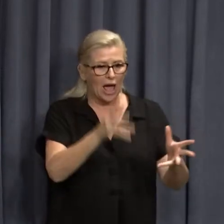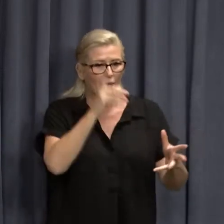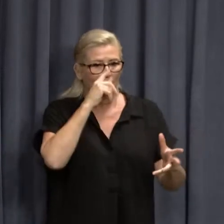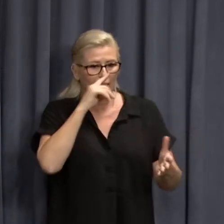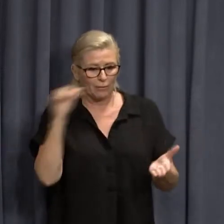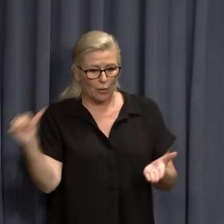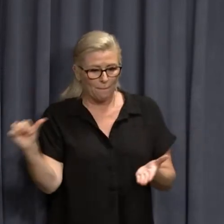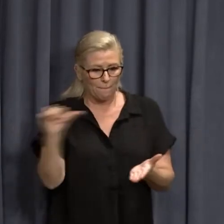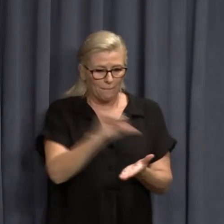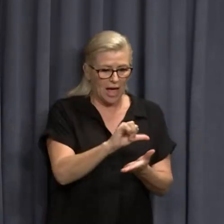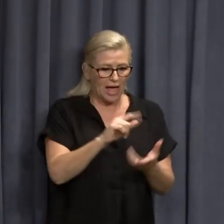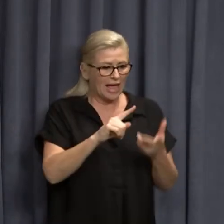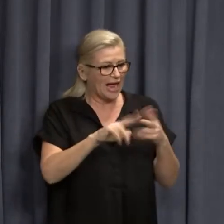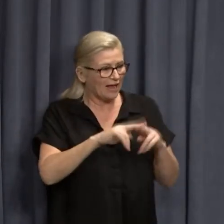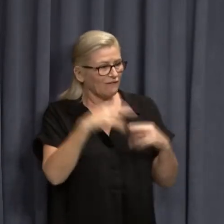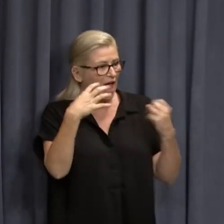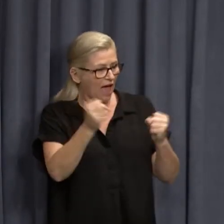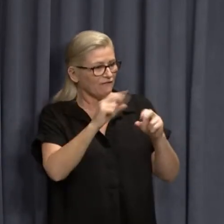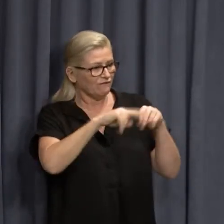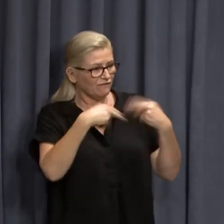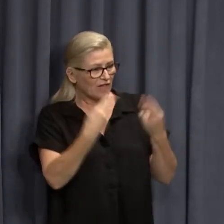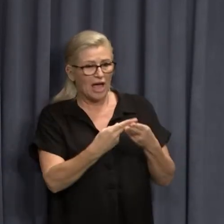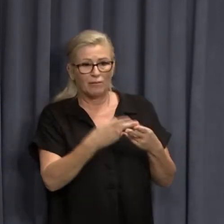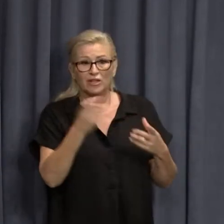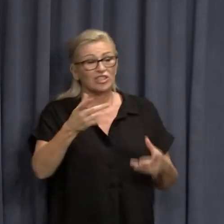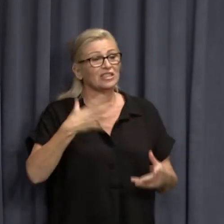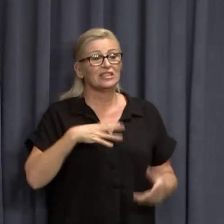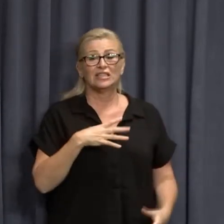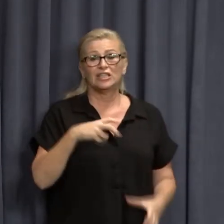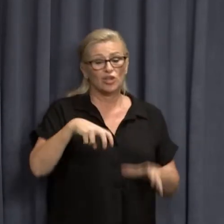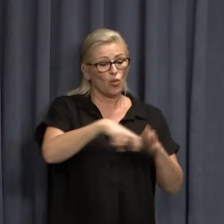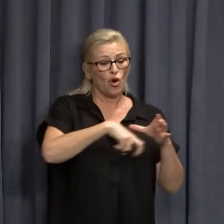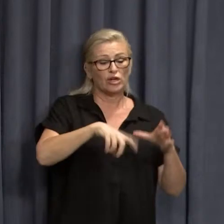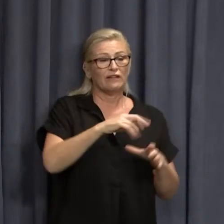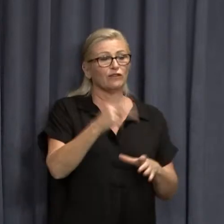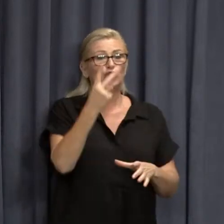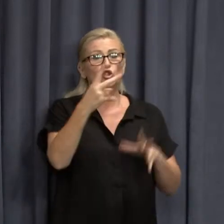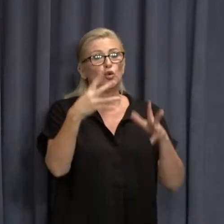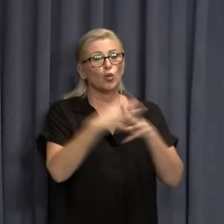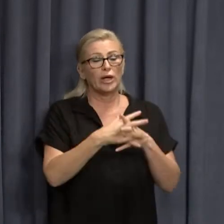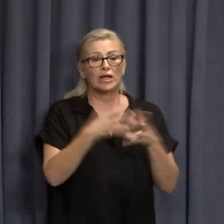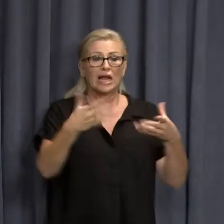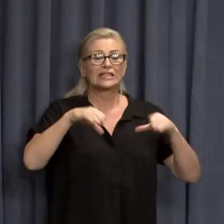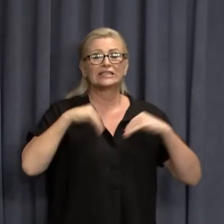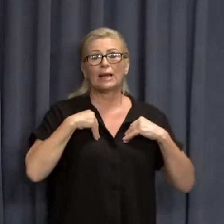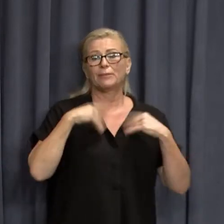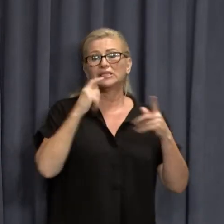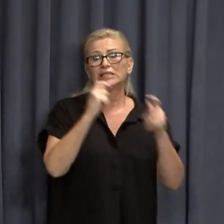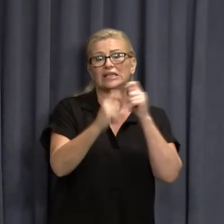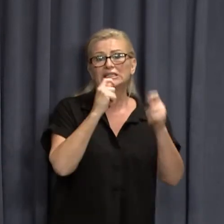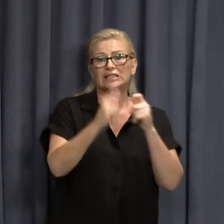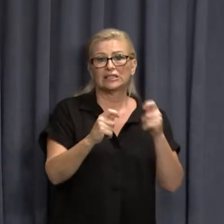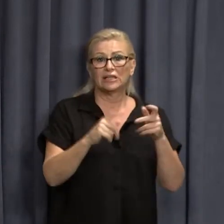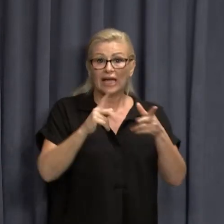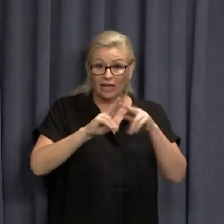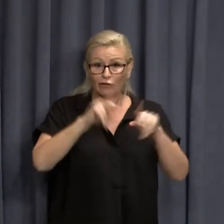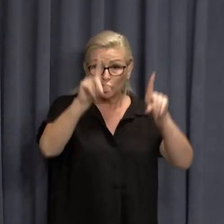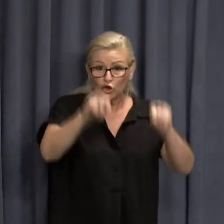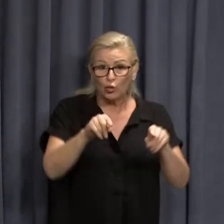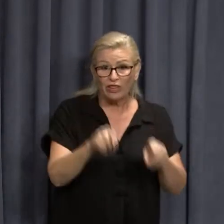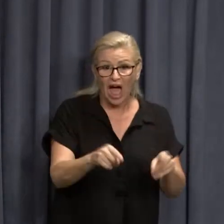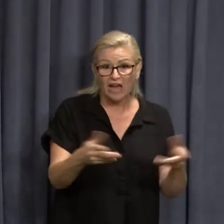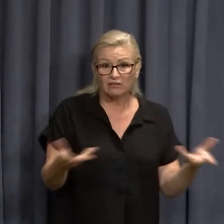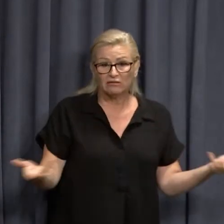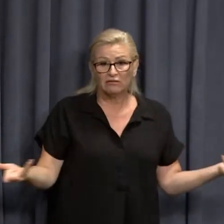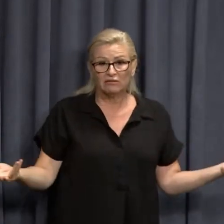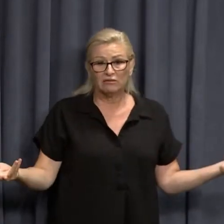if you have family here. You just have to be prepared to quarantine for two weeks and be tested. So if people are prepared to go through that, well then